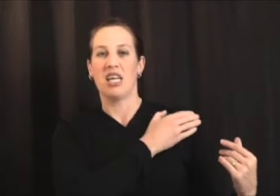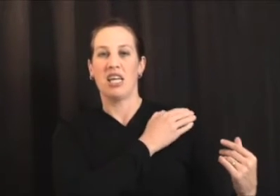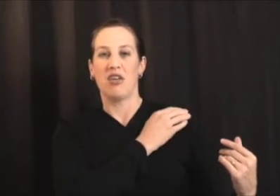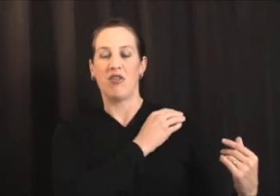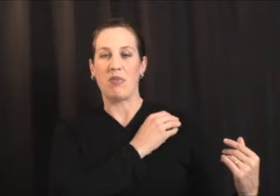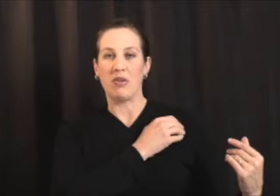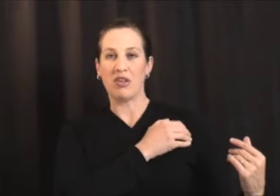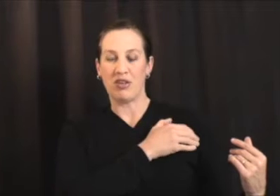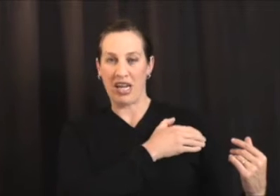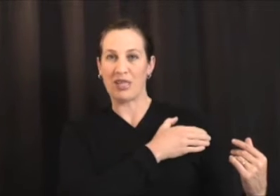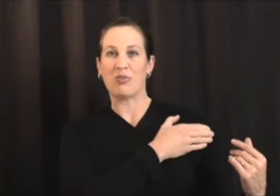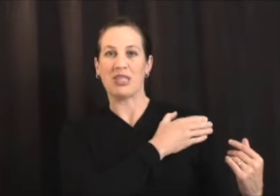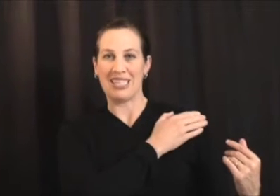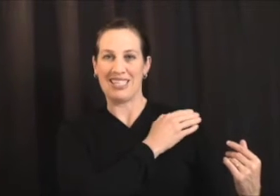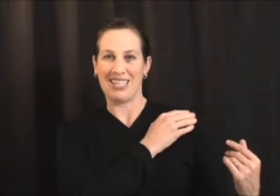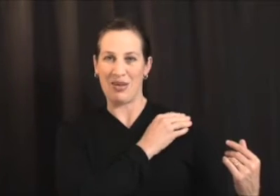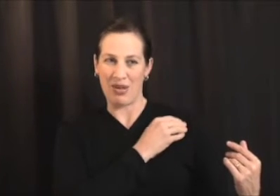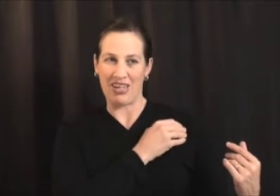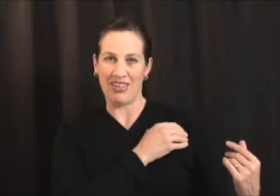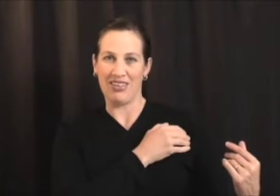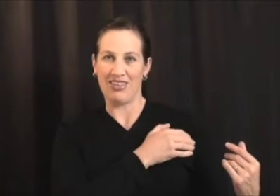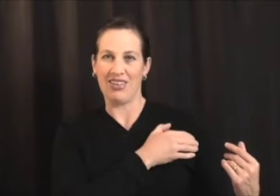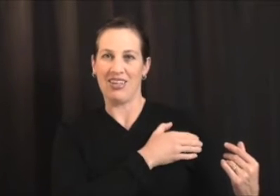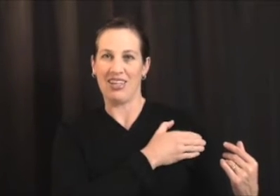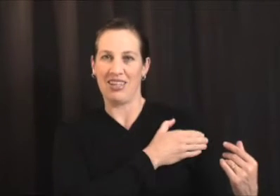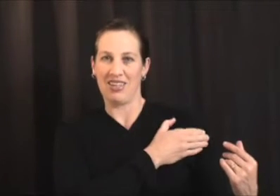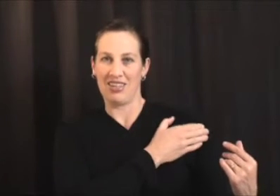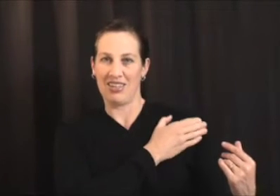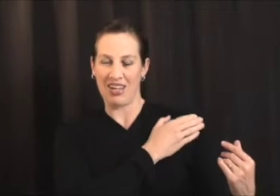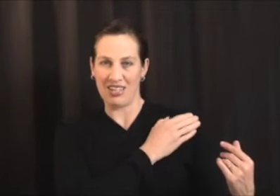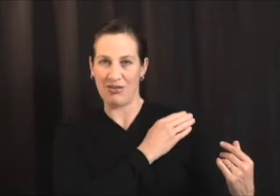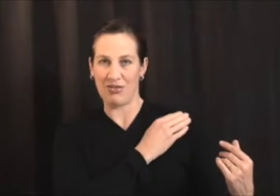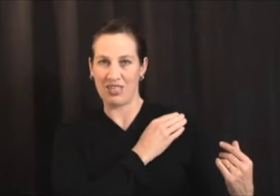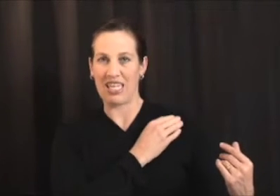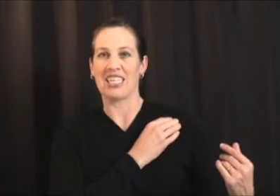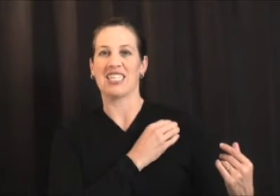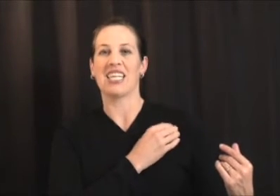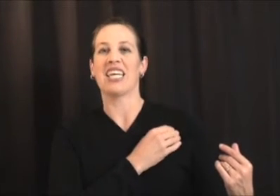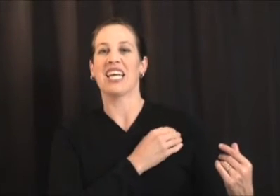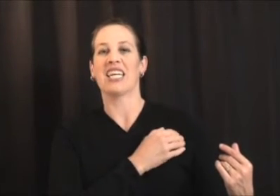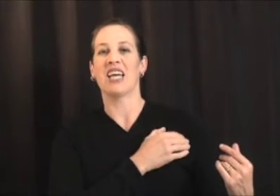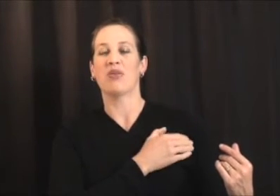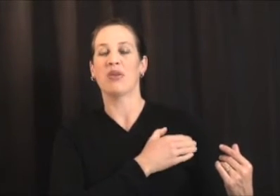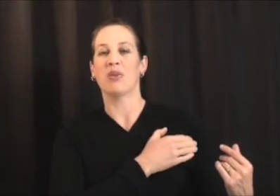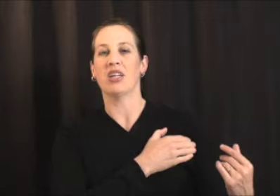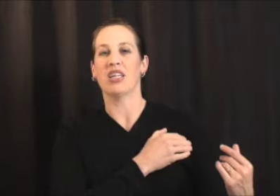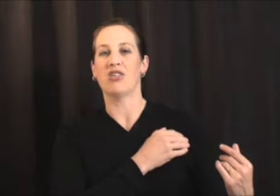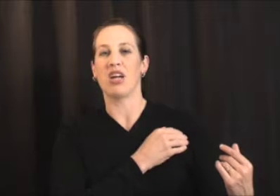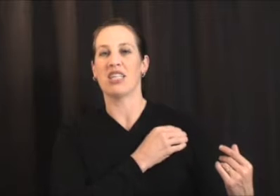If I'm incorrect please email and contact us again and we will address